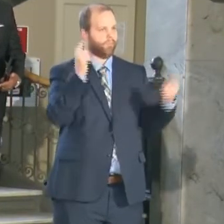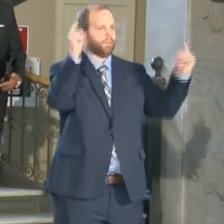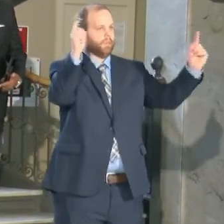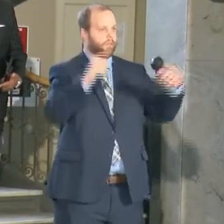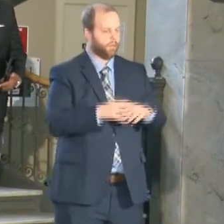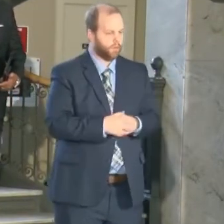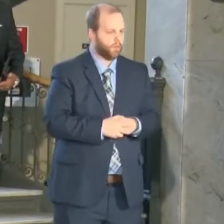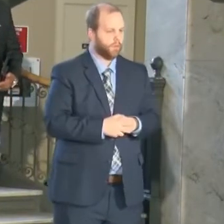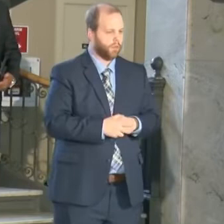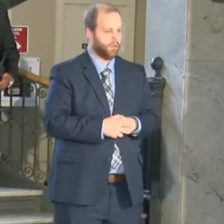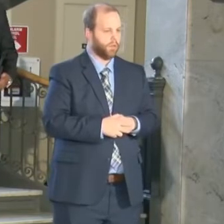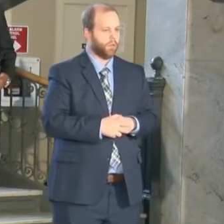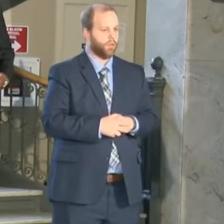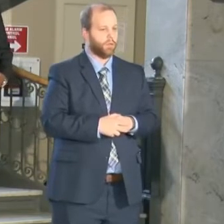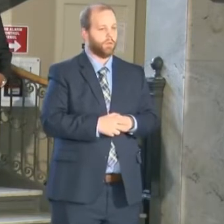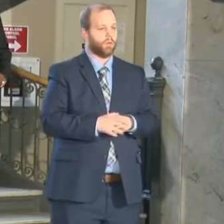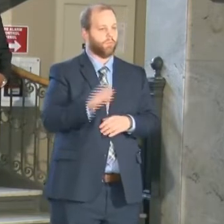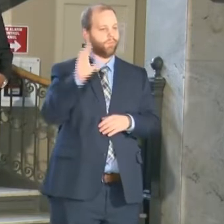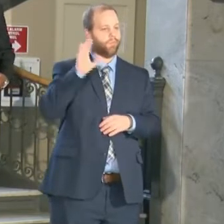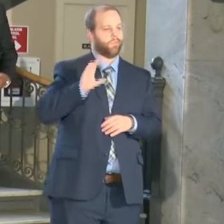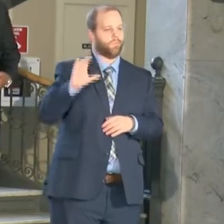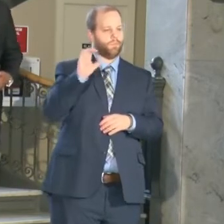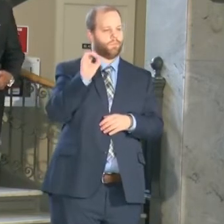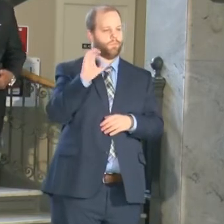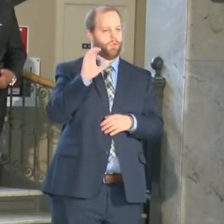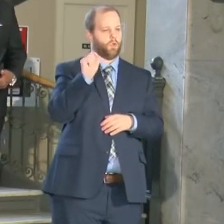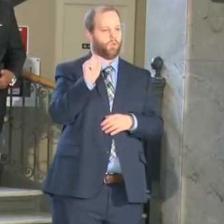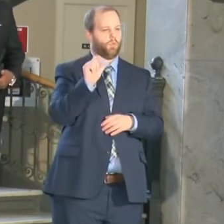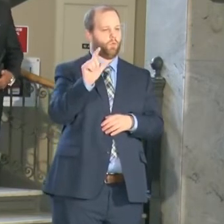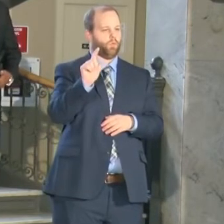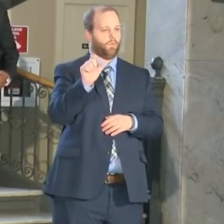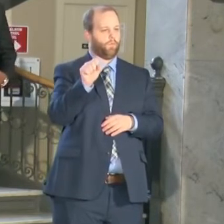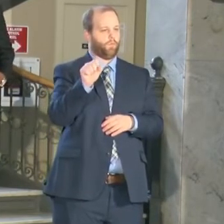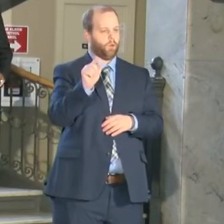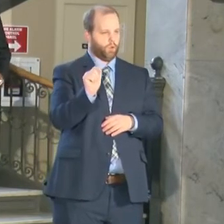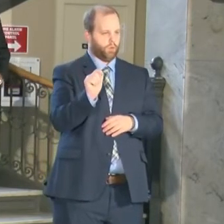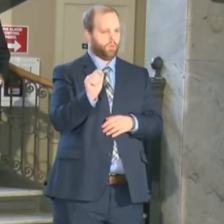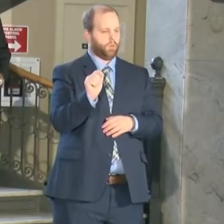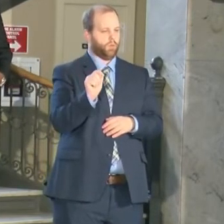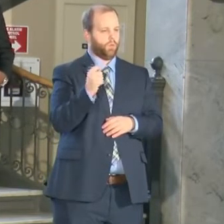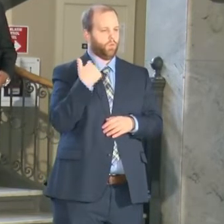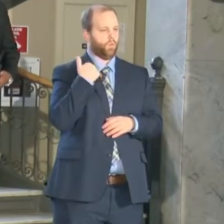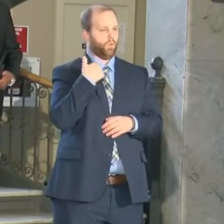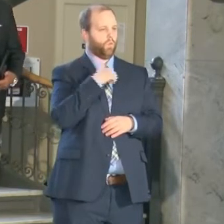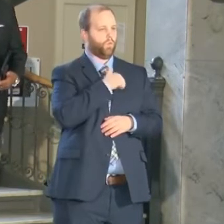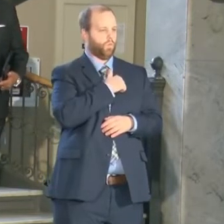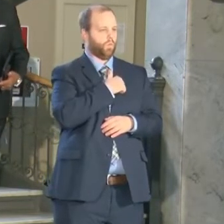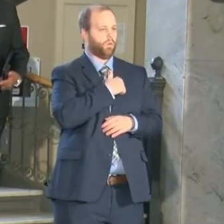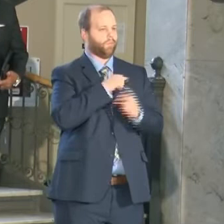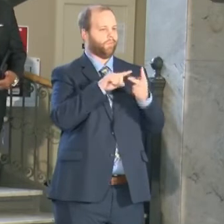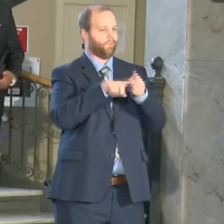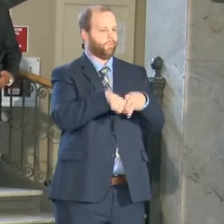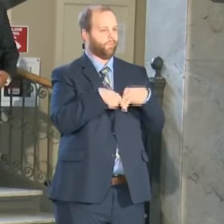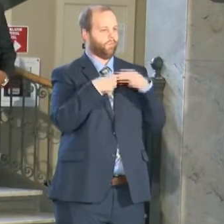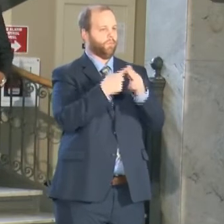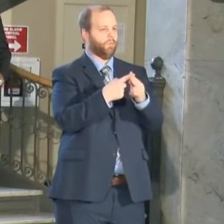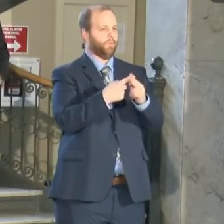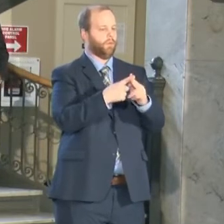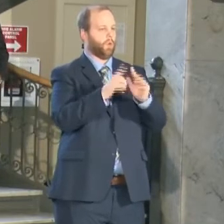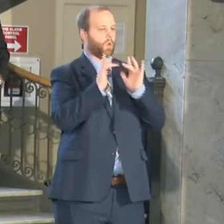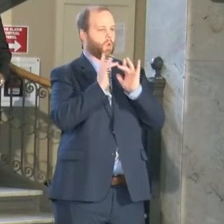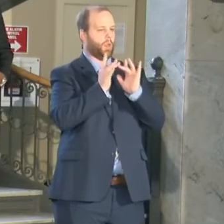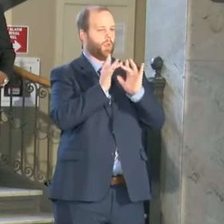October the 21st, you all know we introduced our online reporting system and today